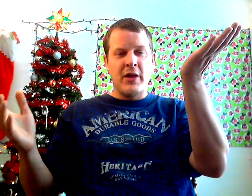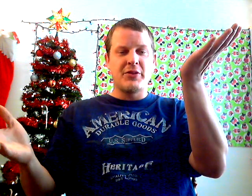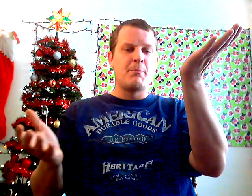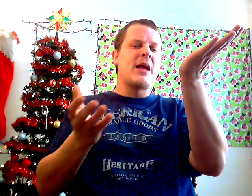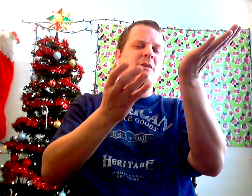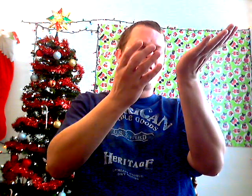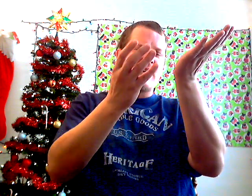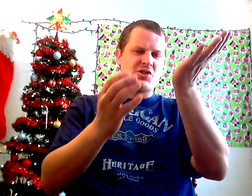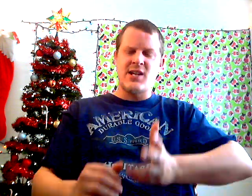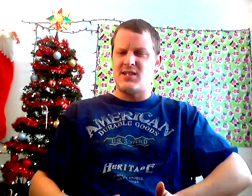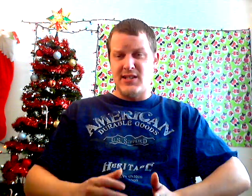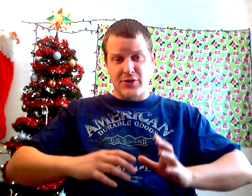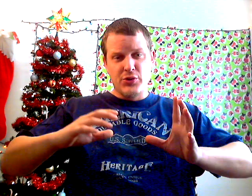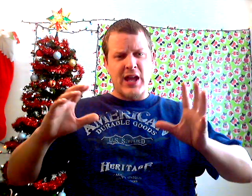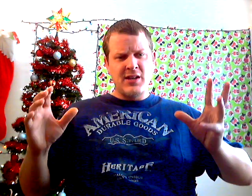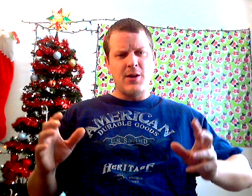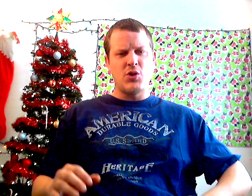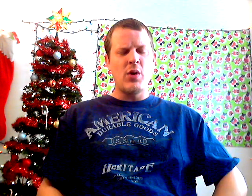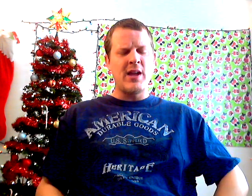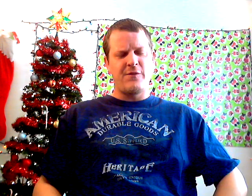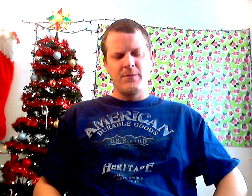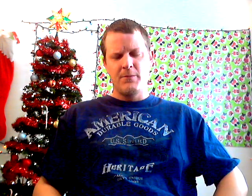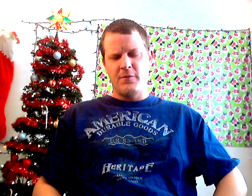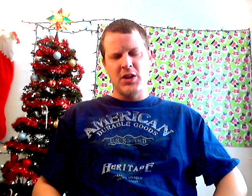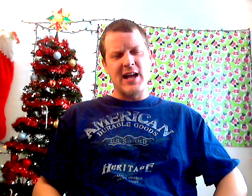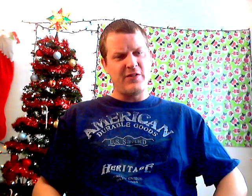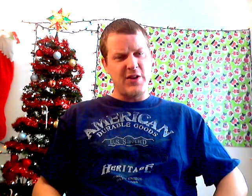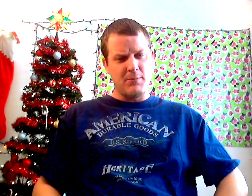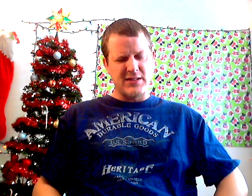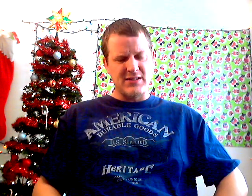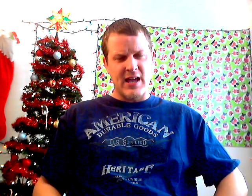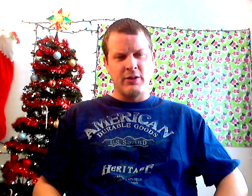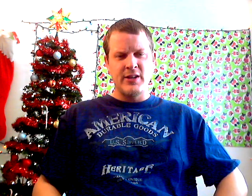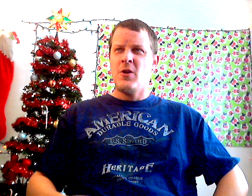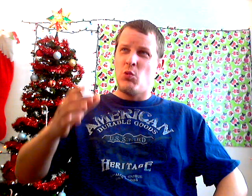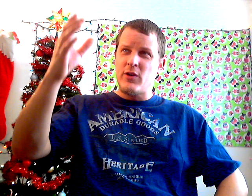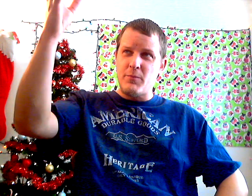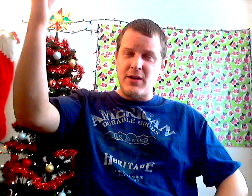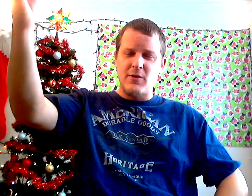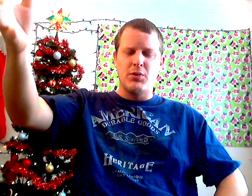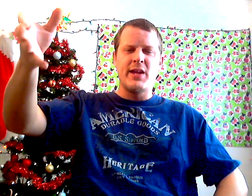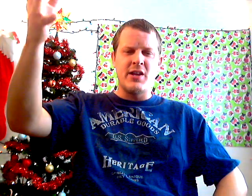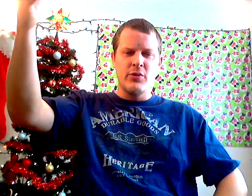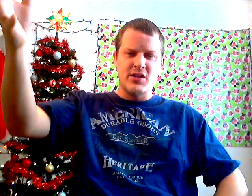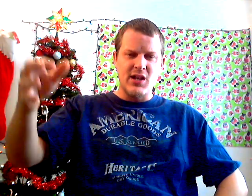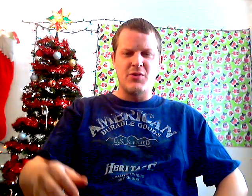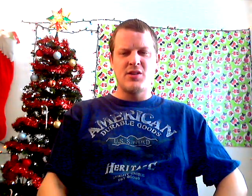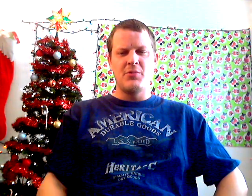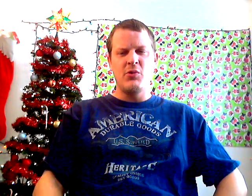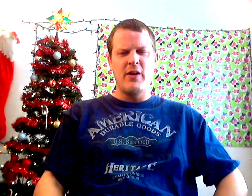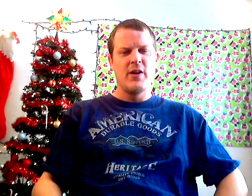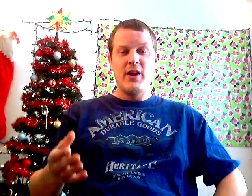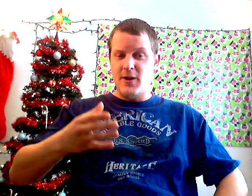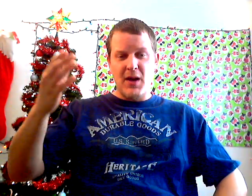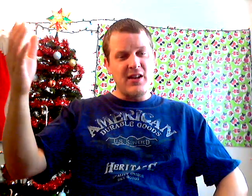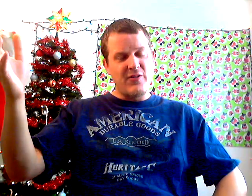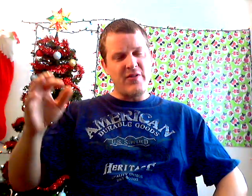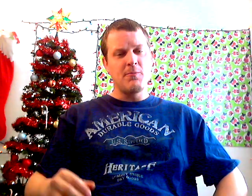belt, the babyface chasing, that old NWA philosophy and mentality would have been in play here in the WWF. And it might have even